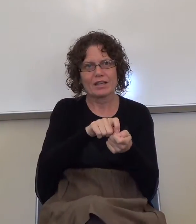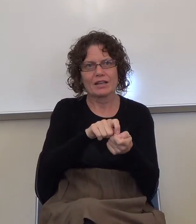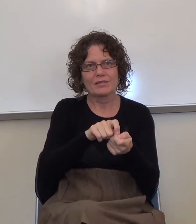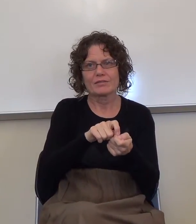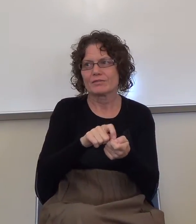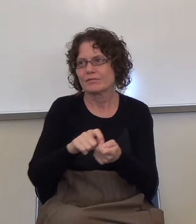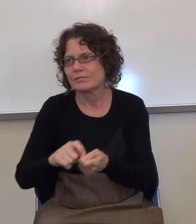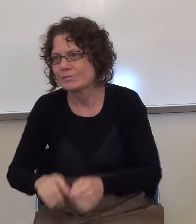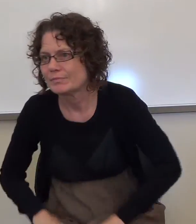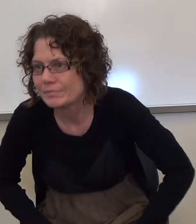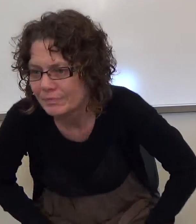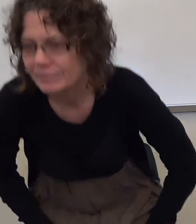dashes.